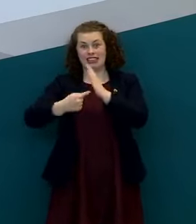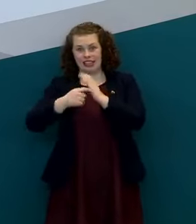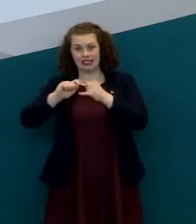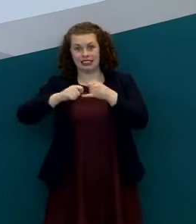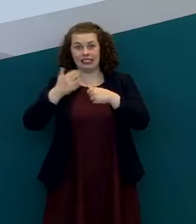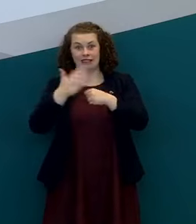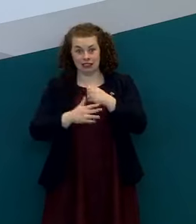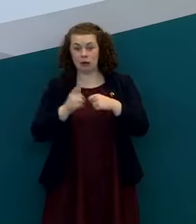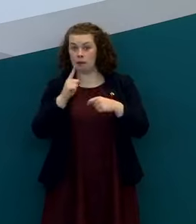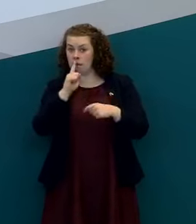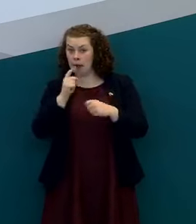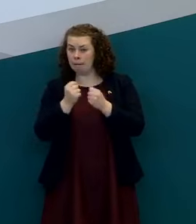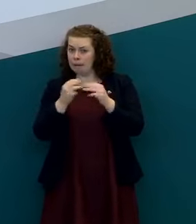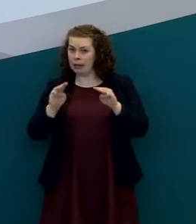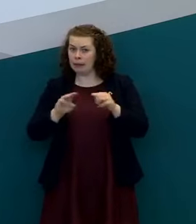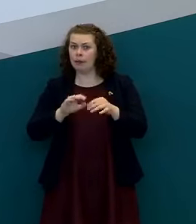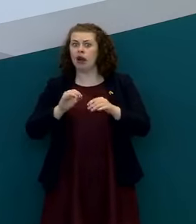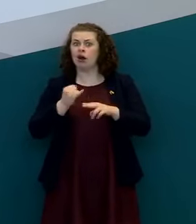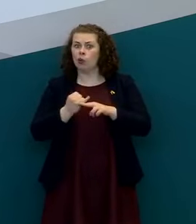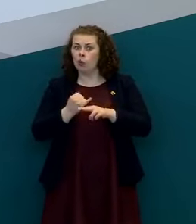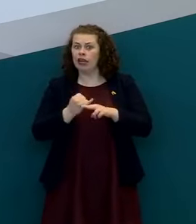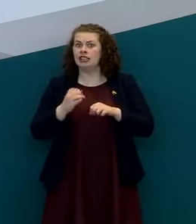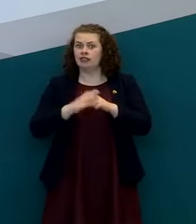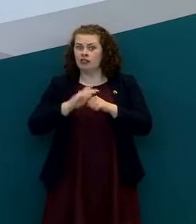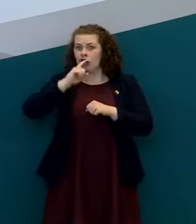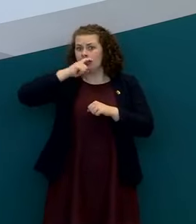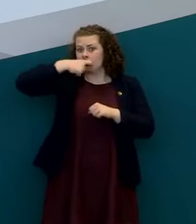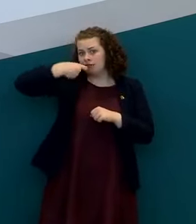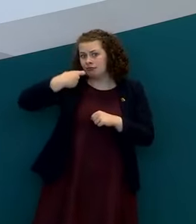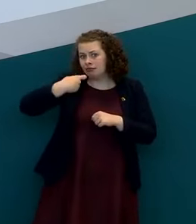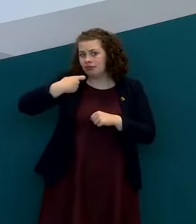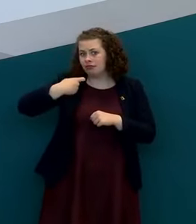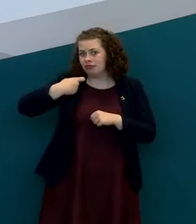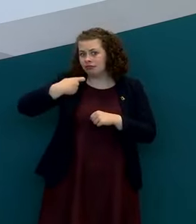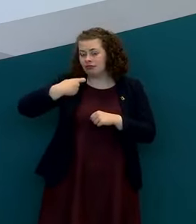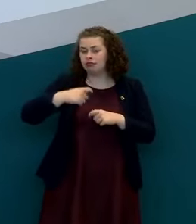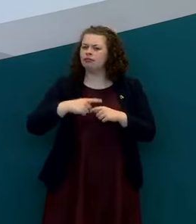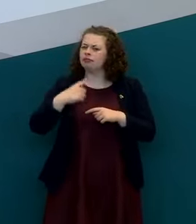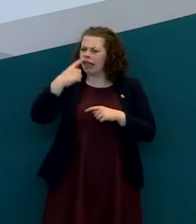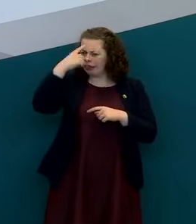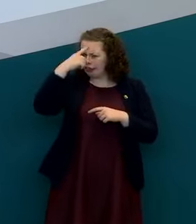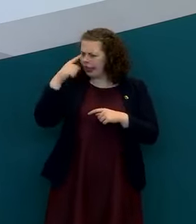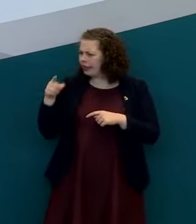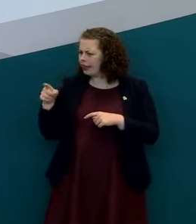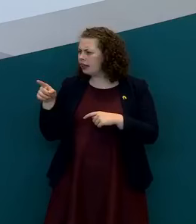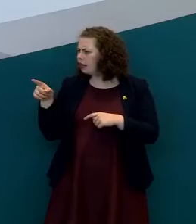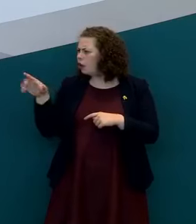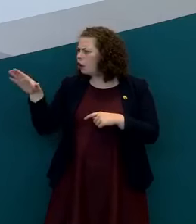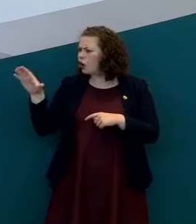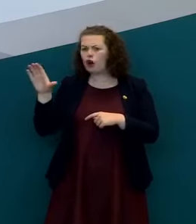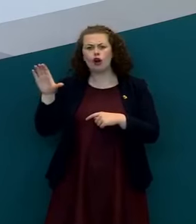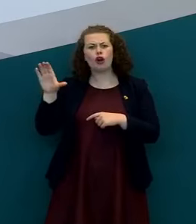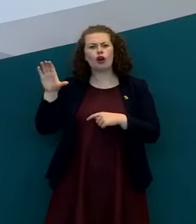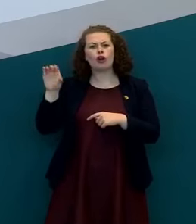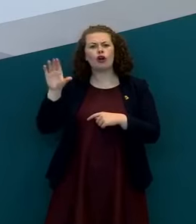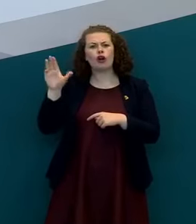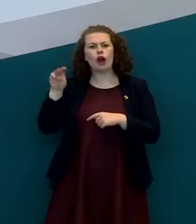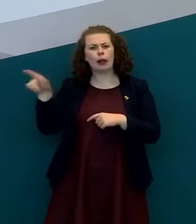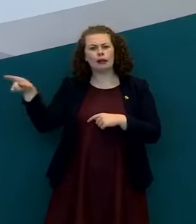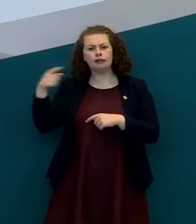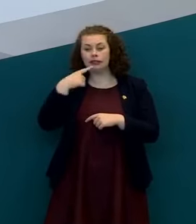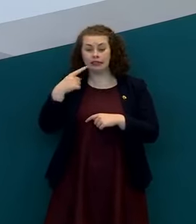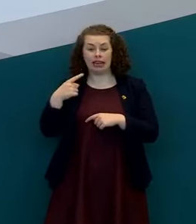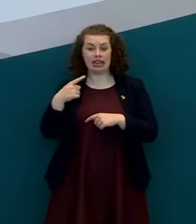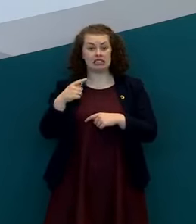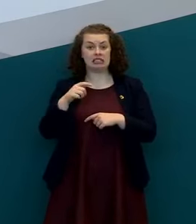sample taken um now particularly on the sampling i think colin you had indicated earlier this week that there effectively isn't a